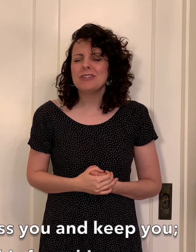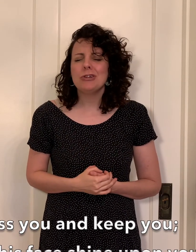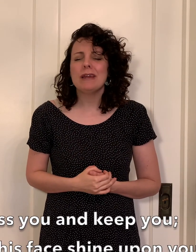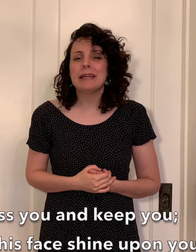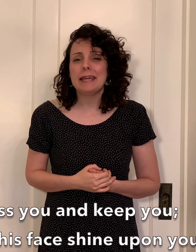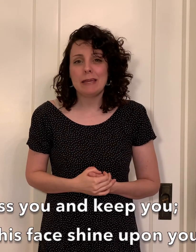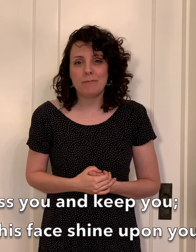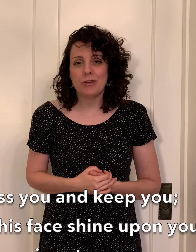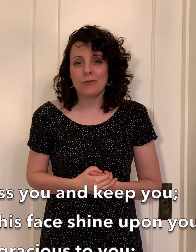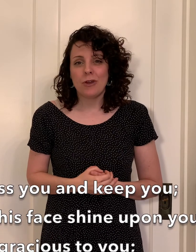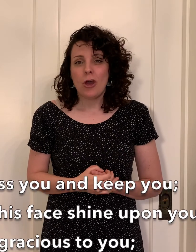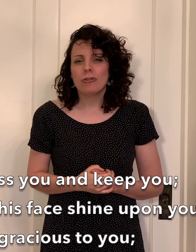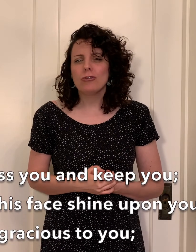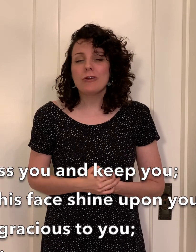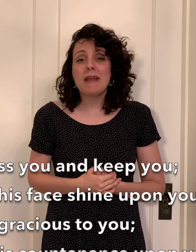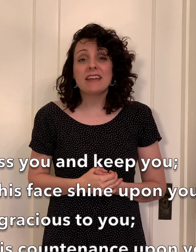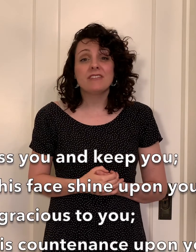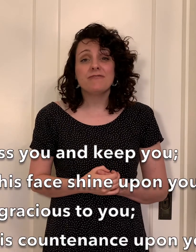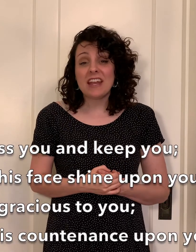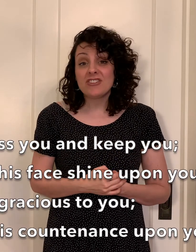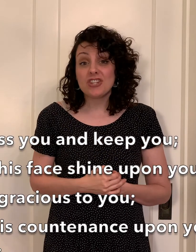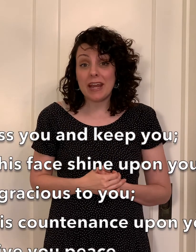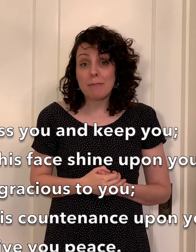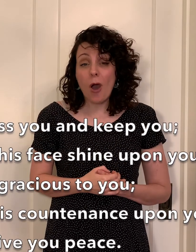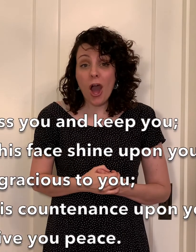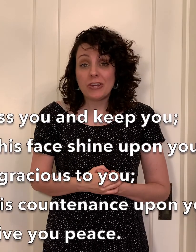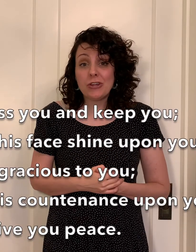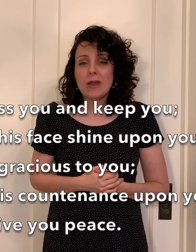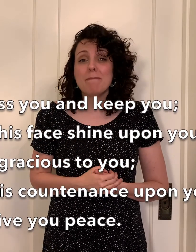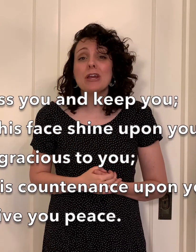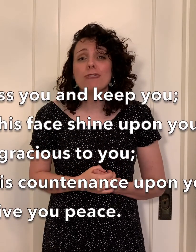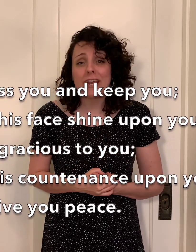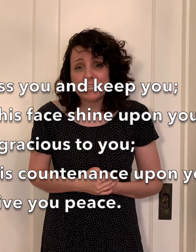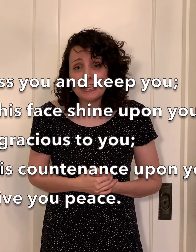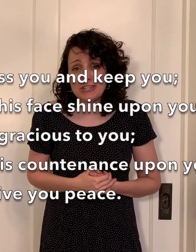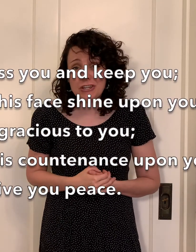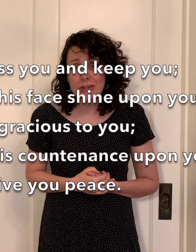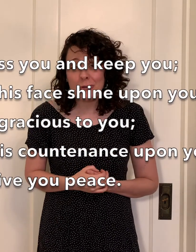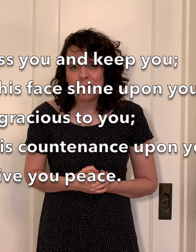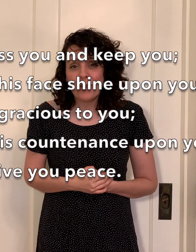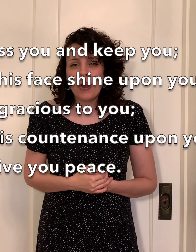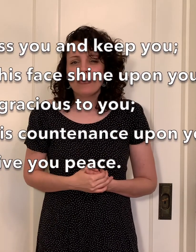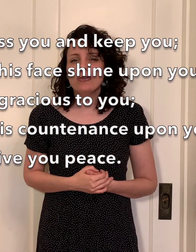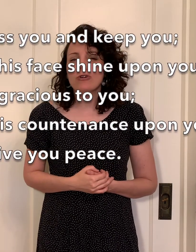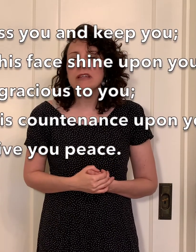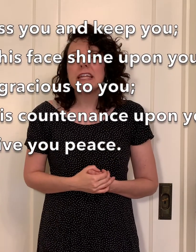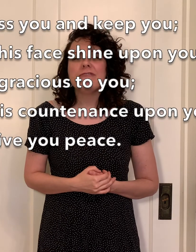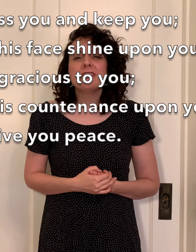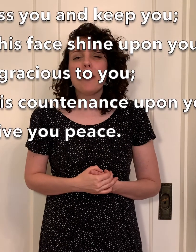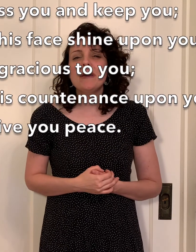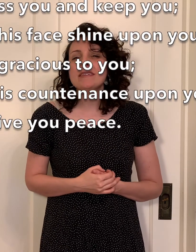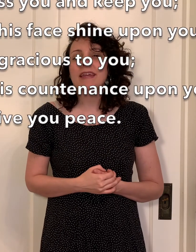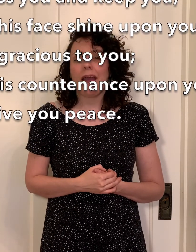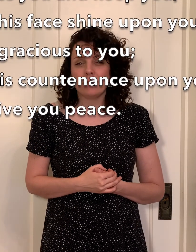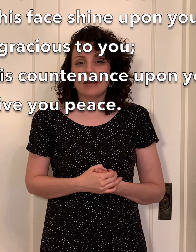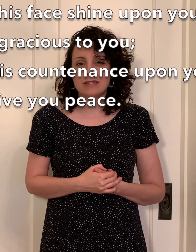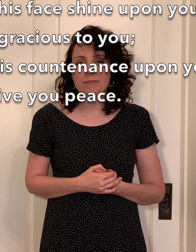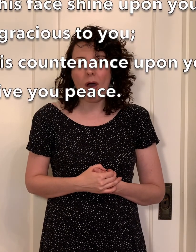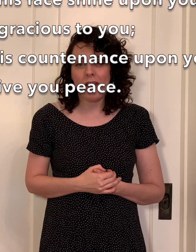you and keep you the lord make his face shine upon you and be gracious to you the lord lift up his countenance upon